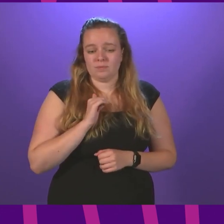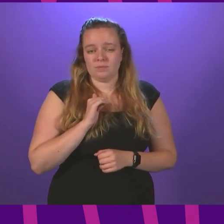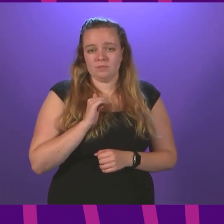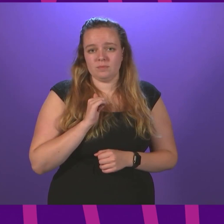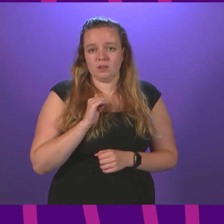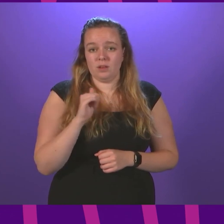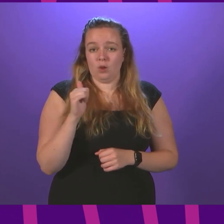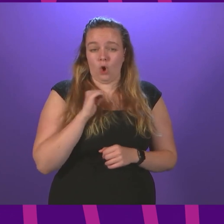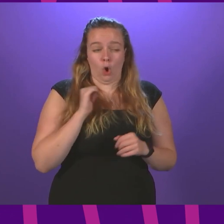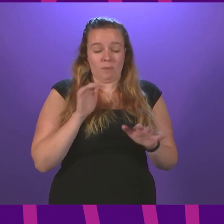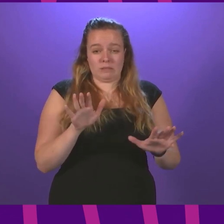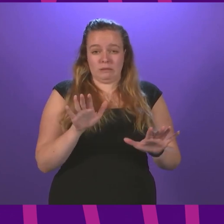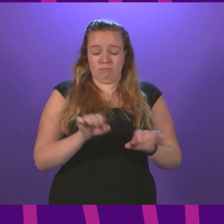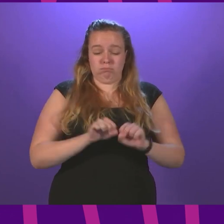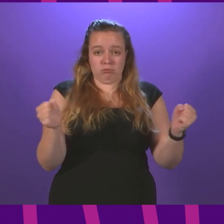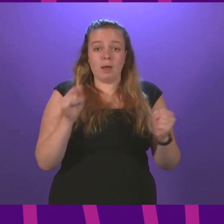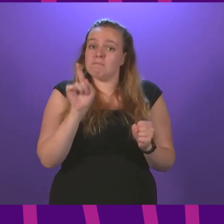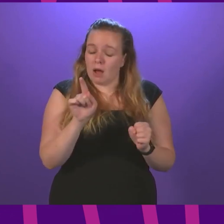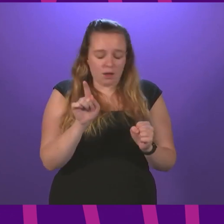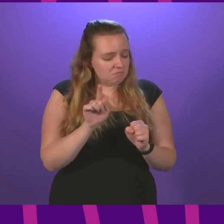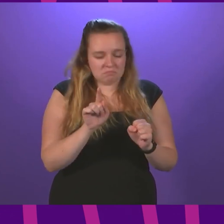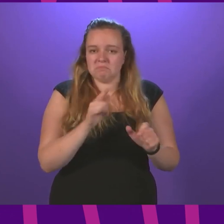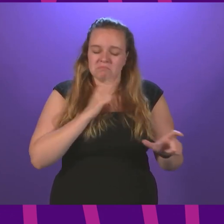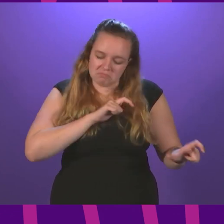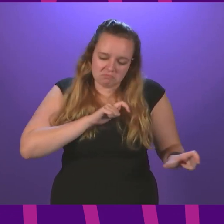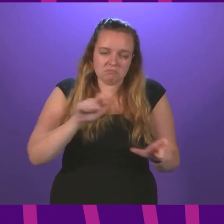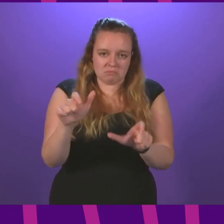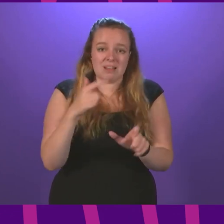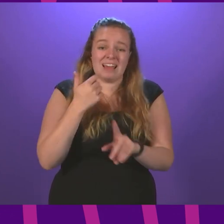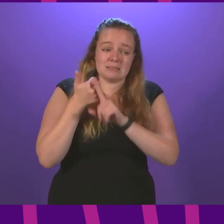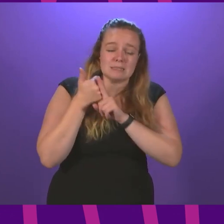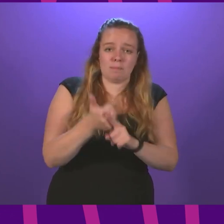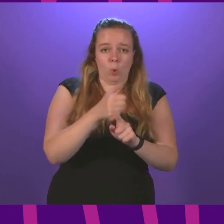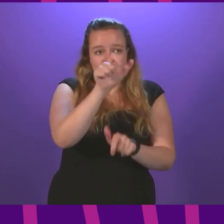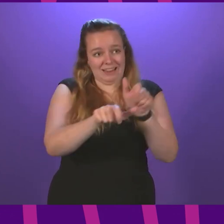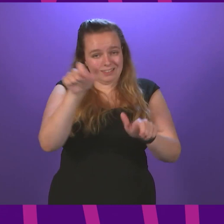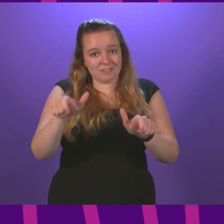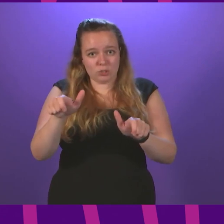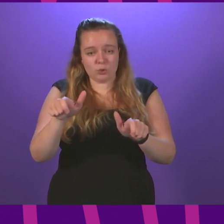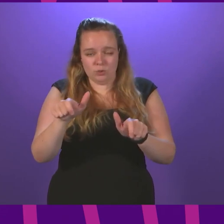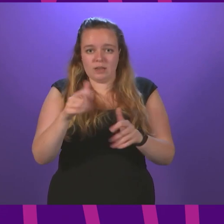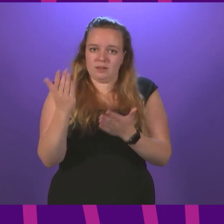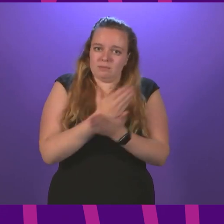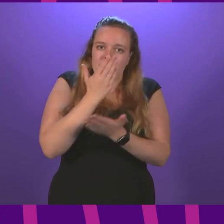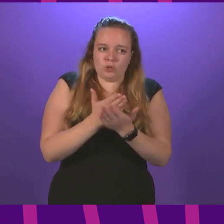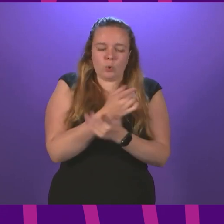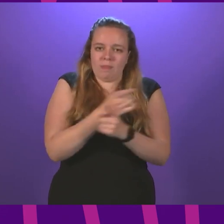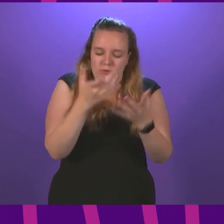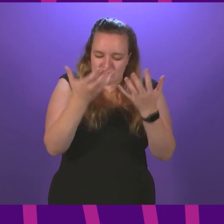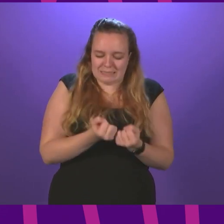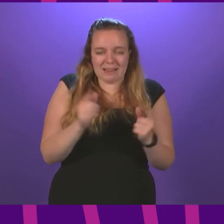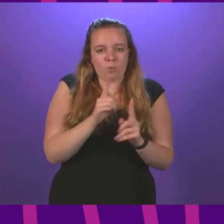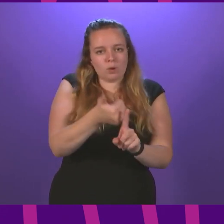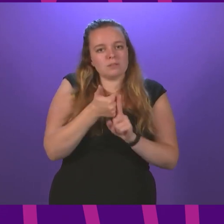a breaking point. But it did not break. It continued. It supported these individuals and ensured that they received the